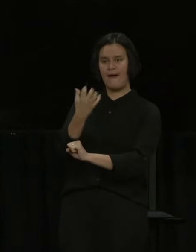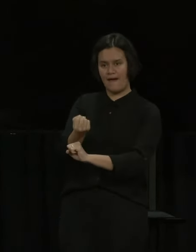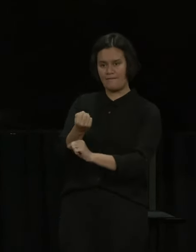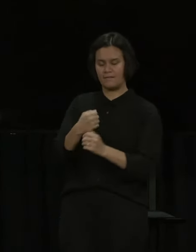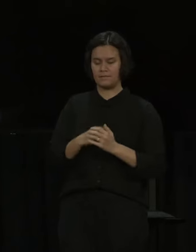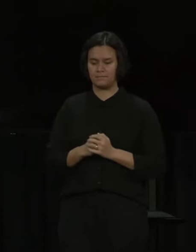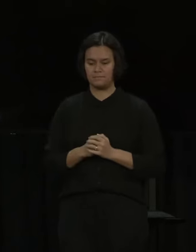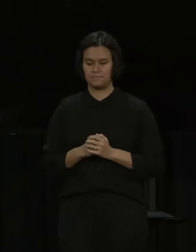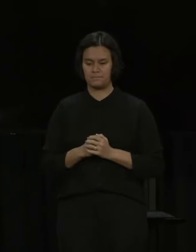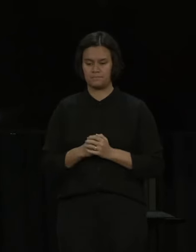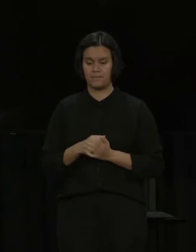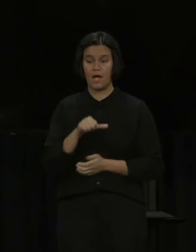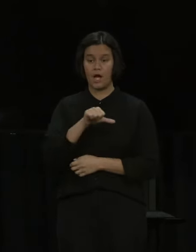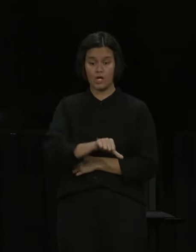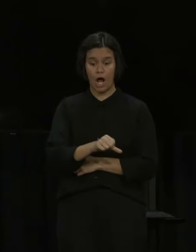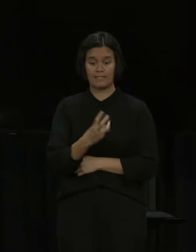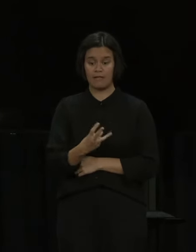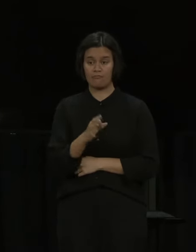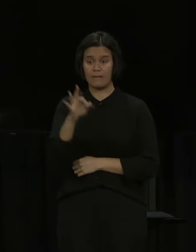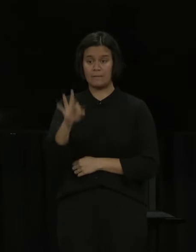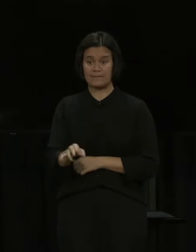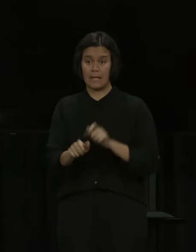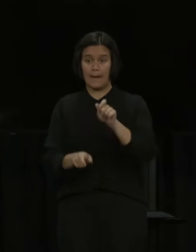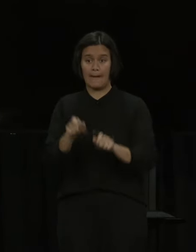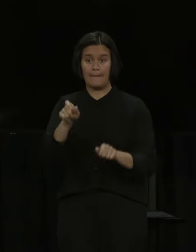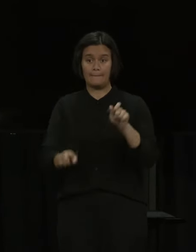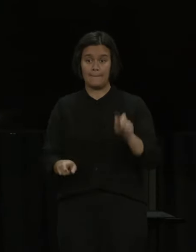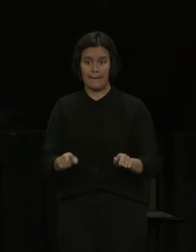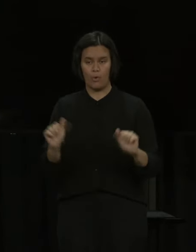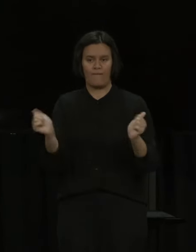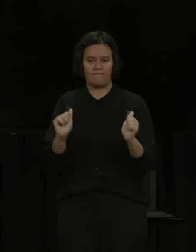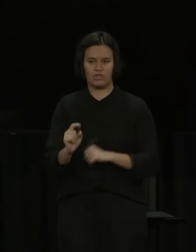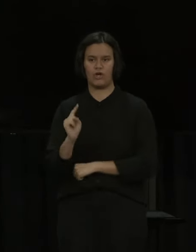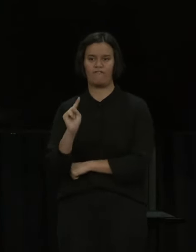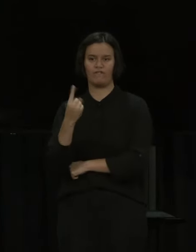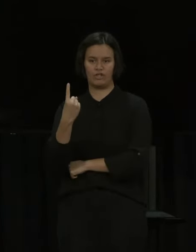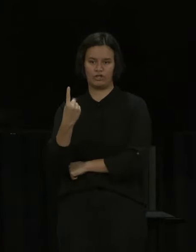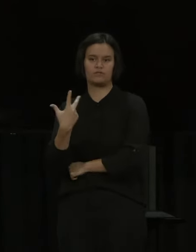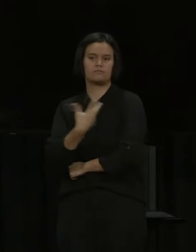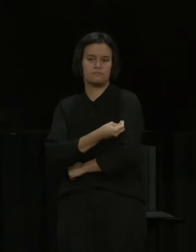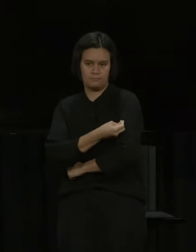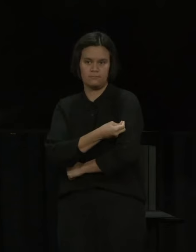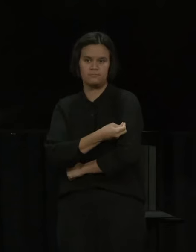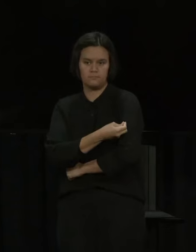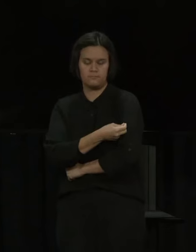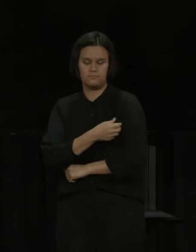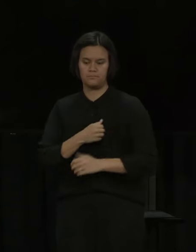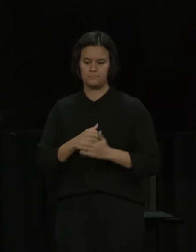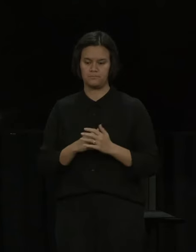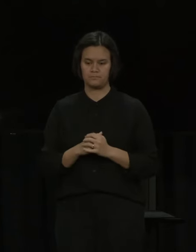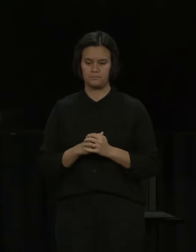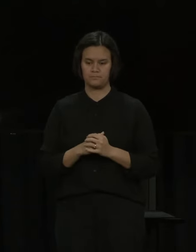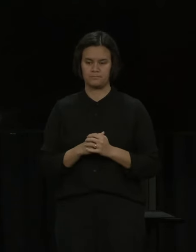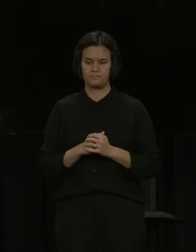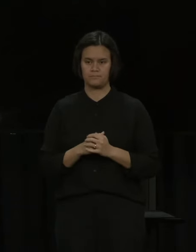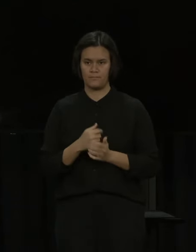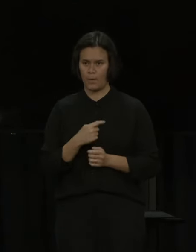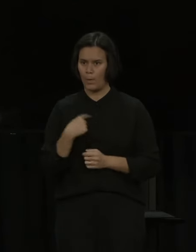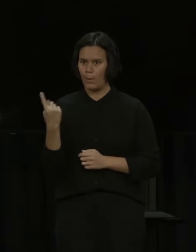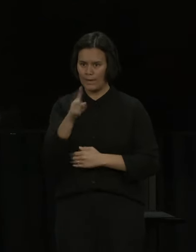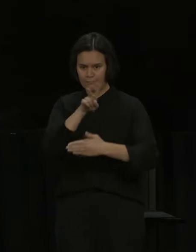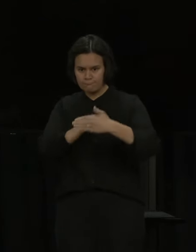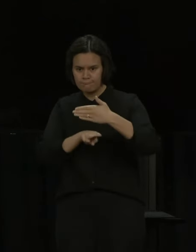% of eligible New Zealanders have received at least one dose. We're on track to exceed a 90%